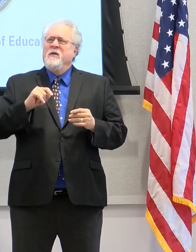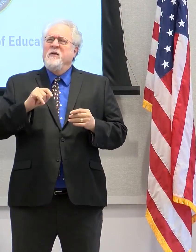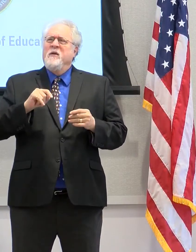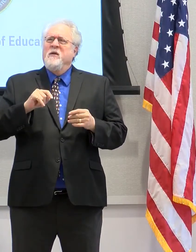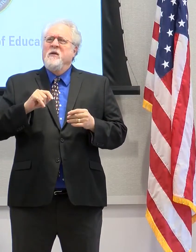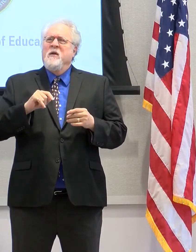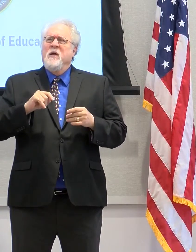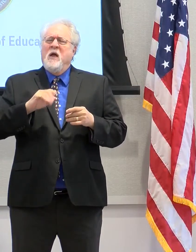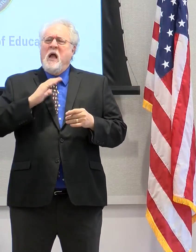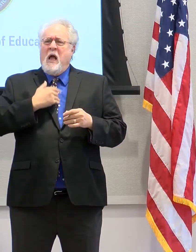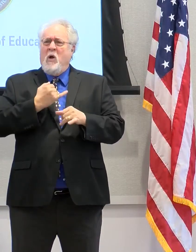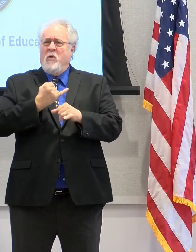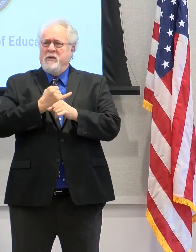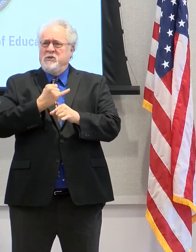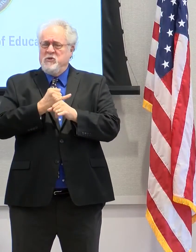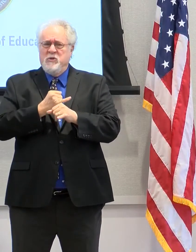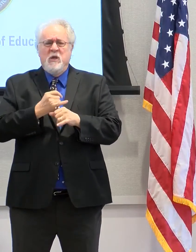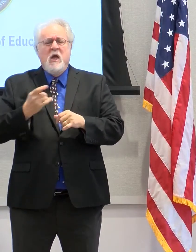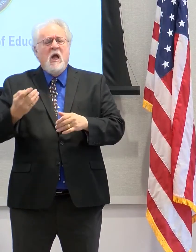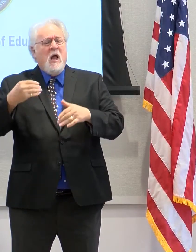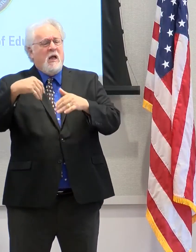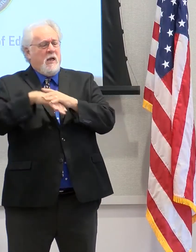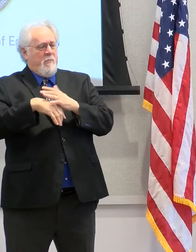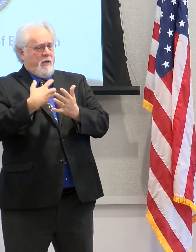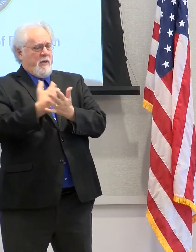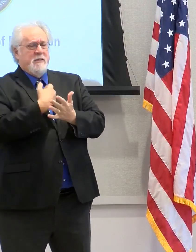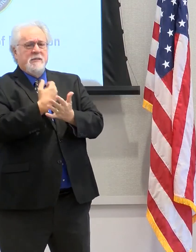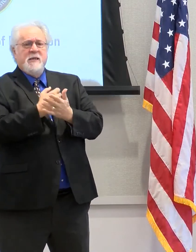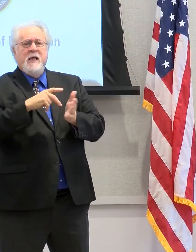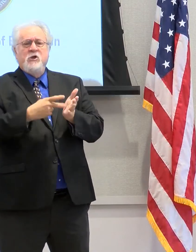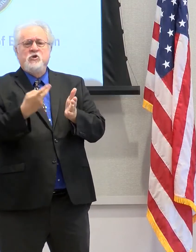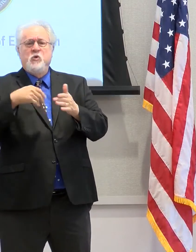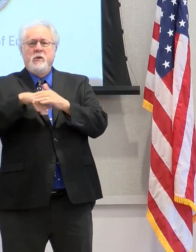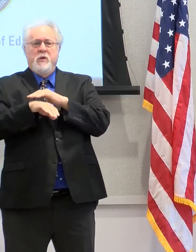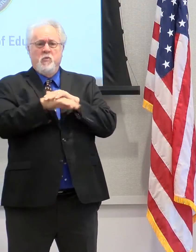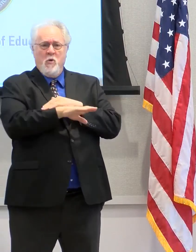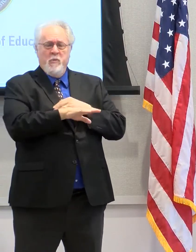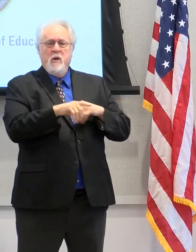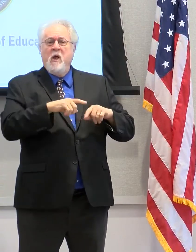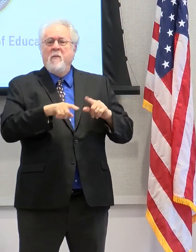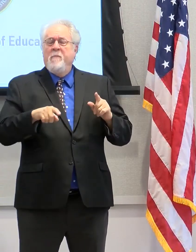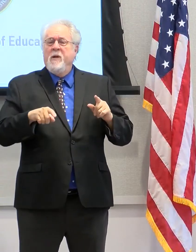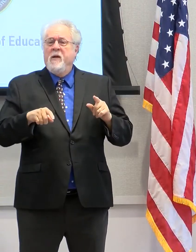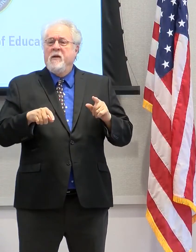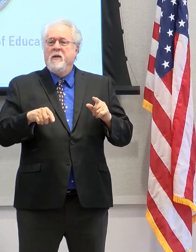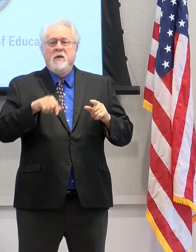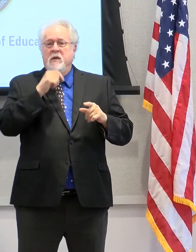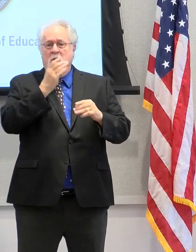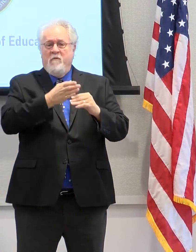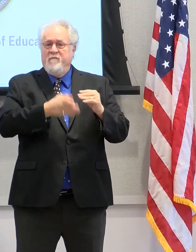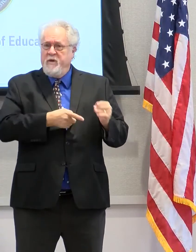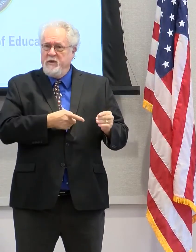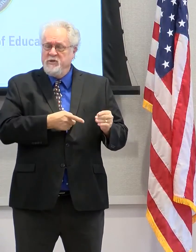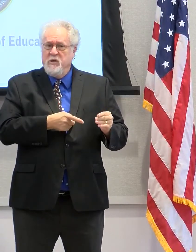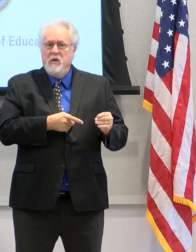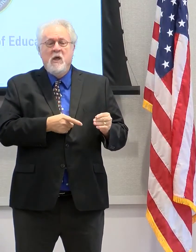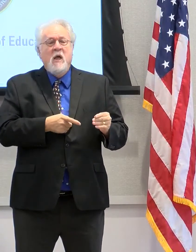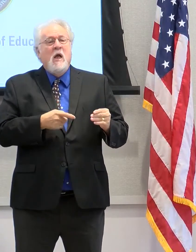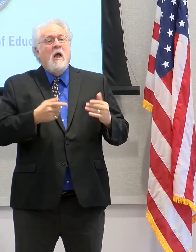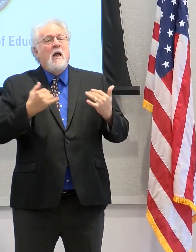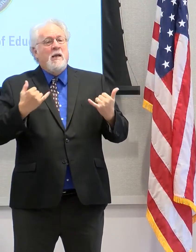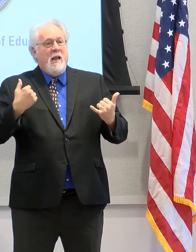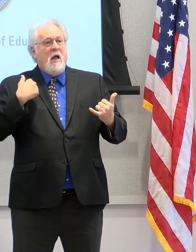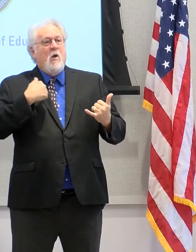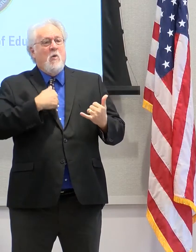institution, that's your question, they come in there and take some due and unrollable credit, but not necessarily finishing. Why not that we